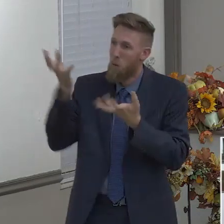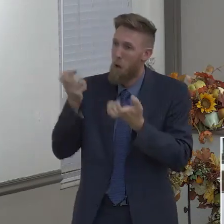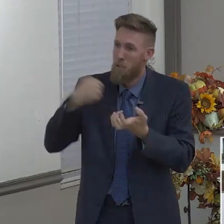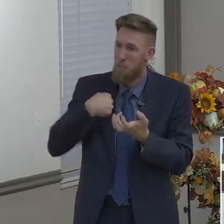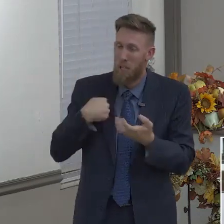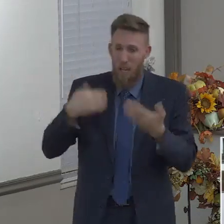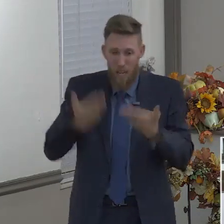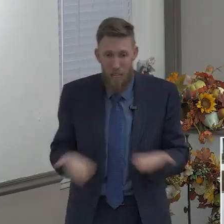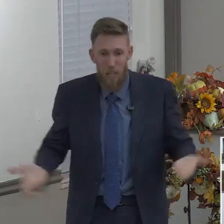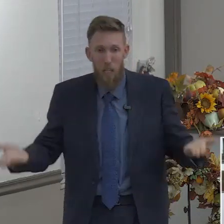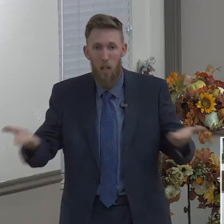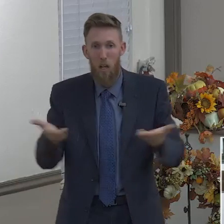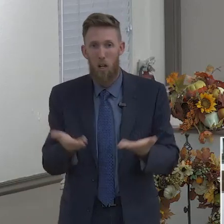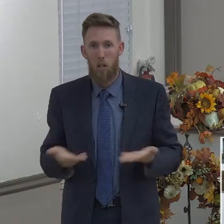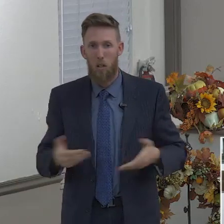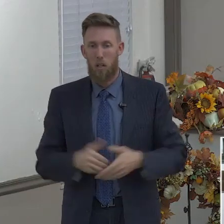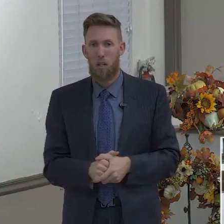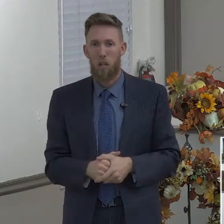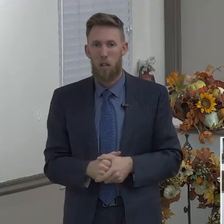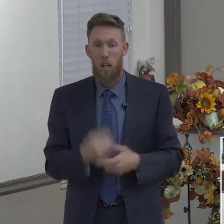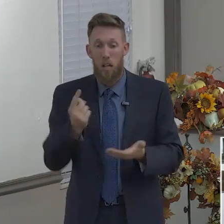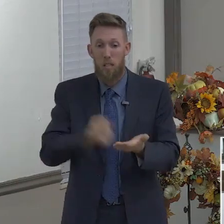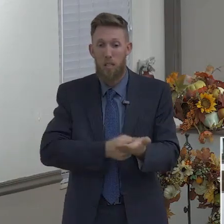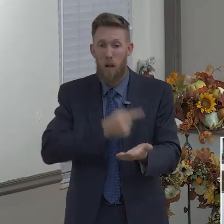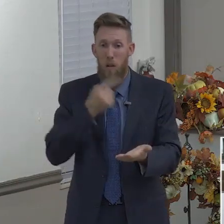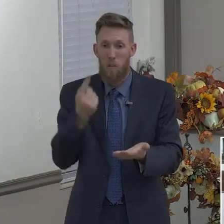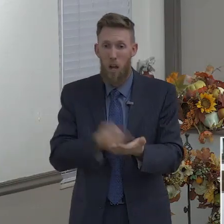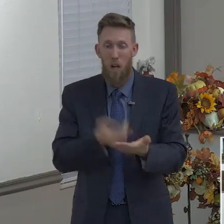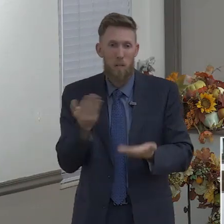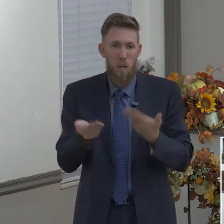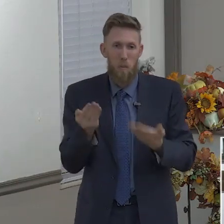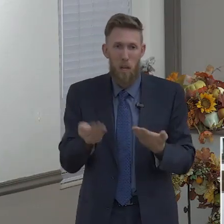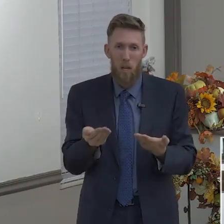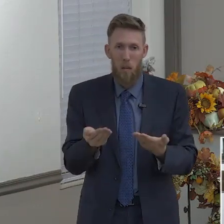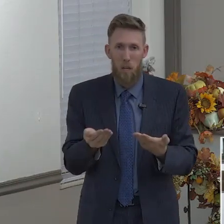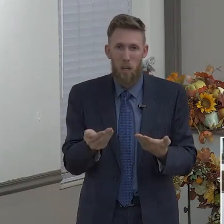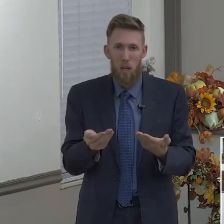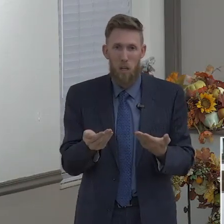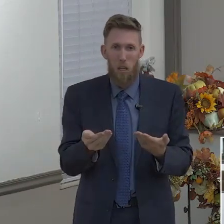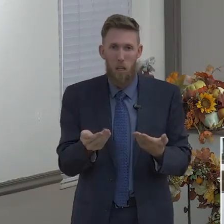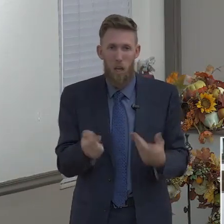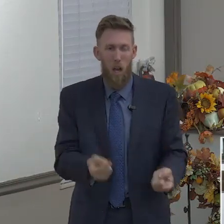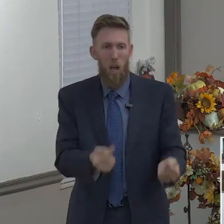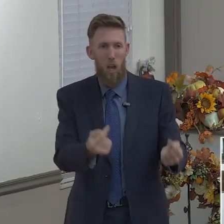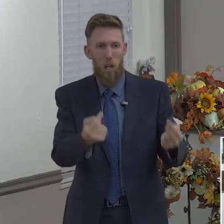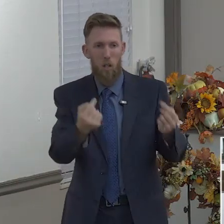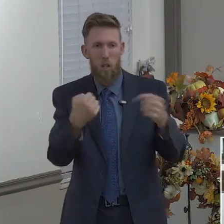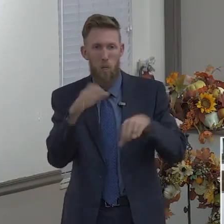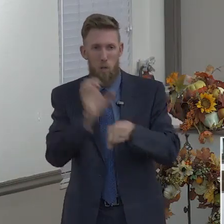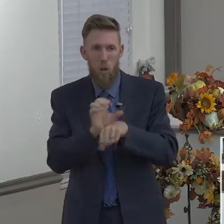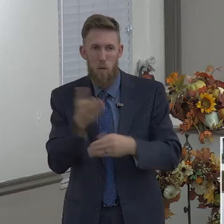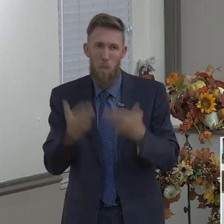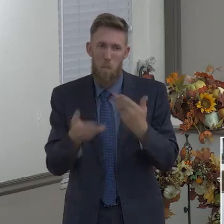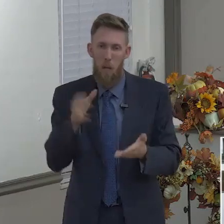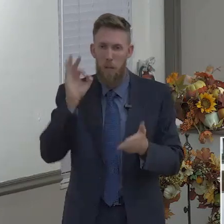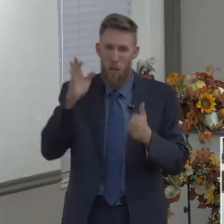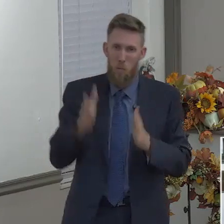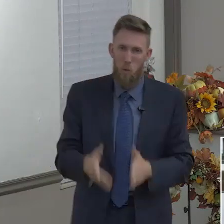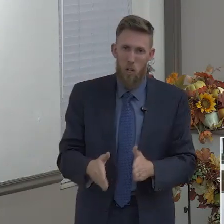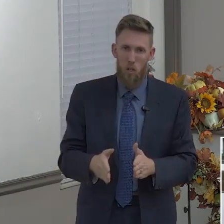where the devil, maybe you get a spat with someone. Maybe the preacher says something you don't necessarily like. You know what the devil is going do? Oh, maybe you shouldn't be here.